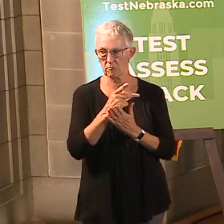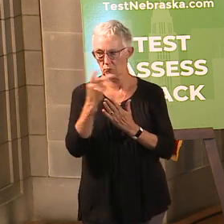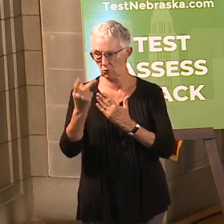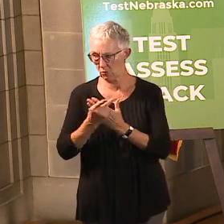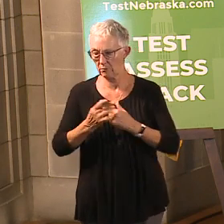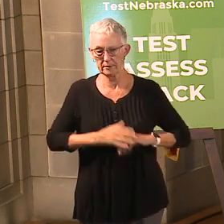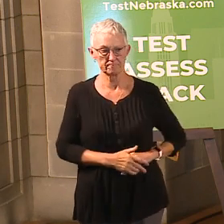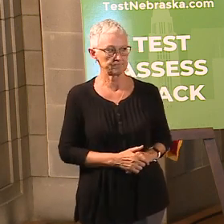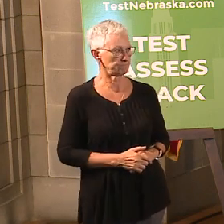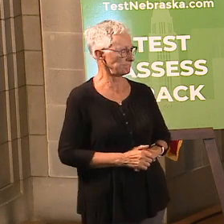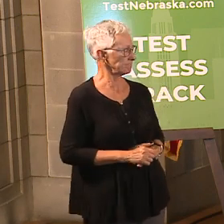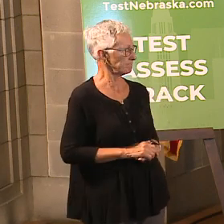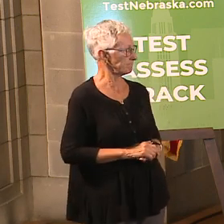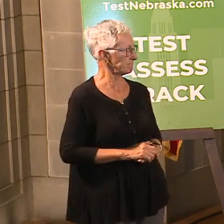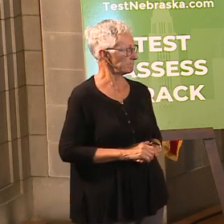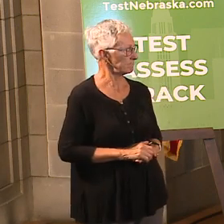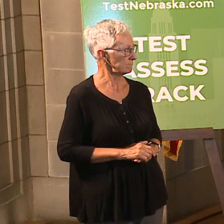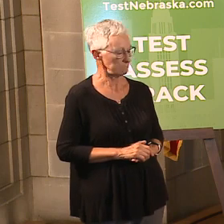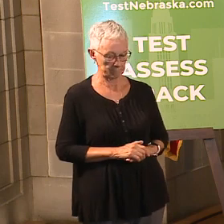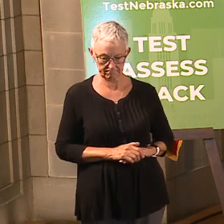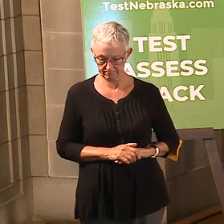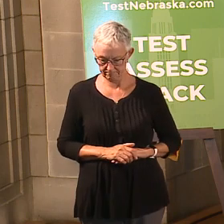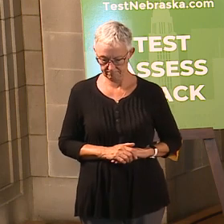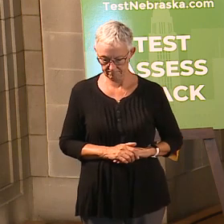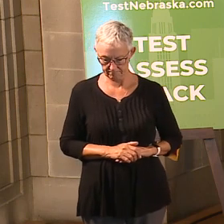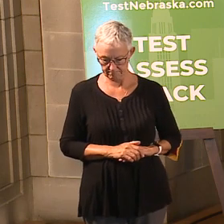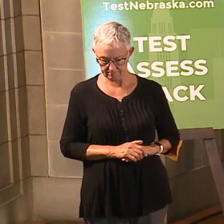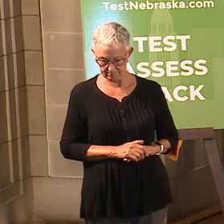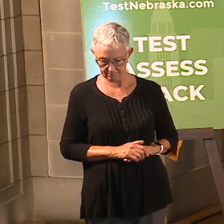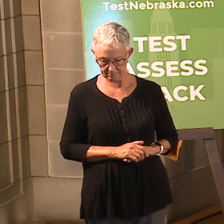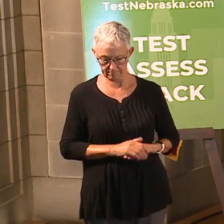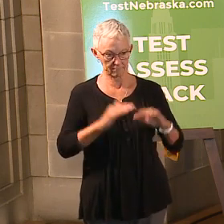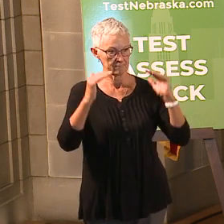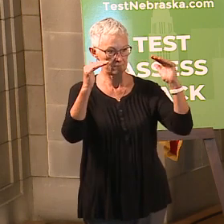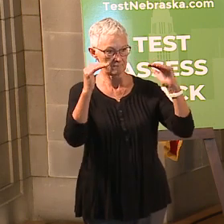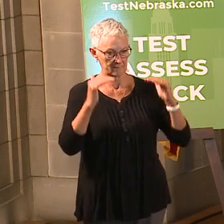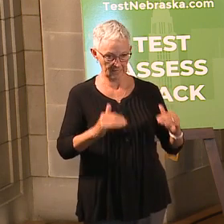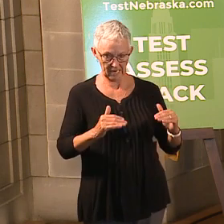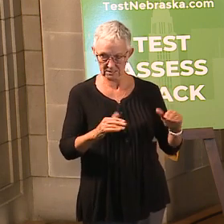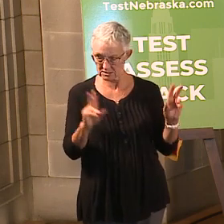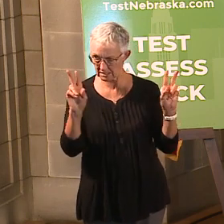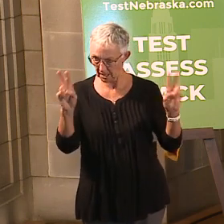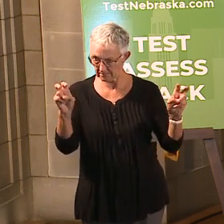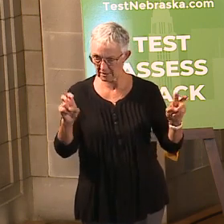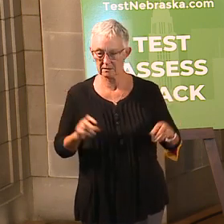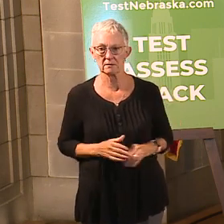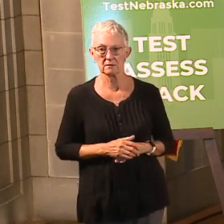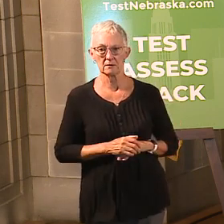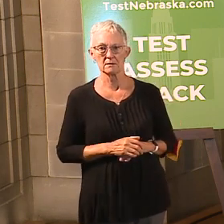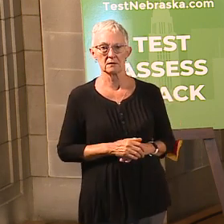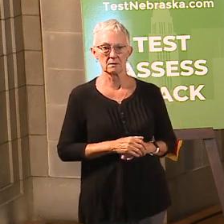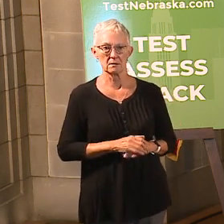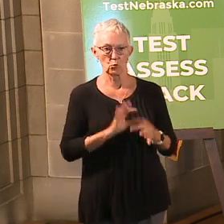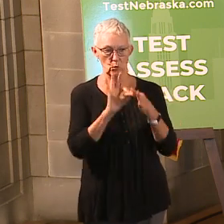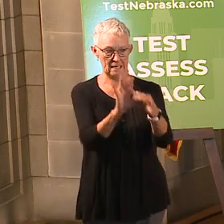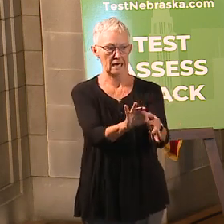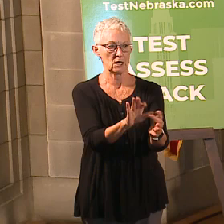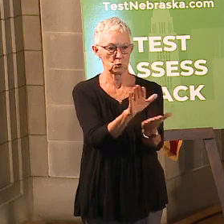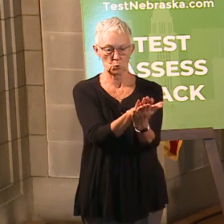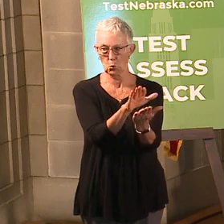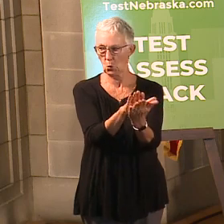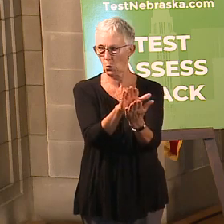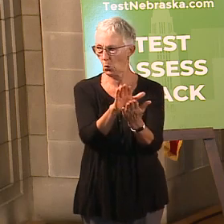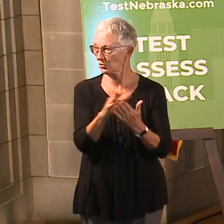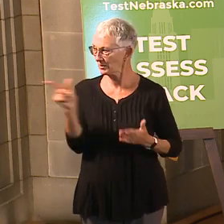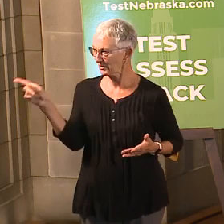ahead and bring up our next topic, which is going to be around school. So that was a good lead